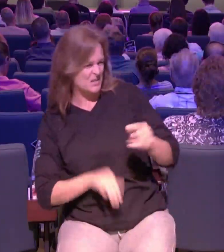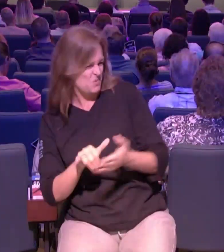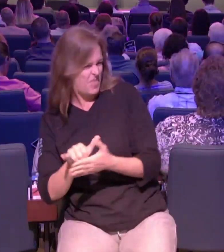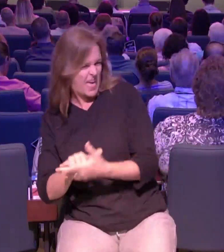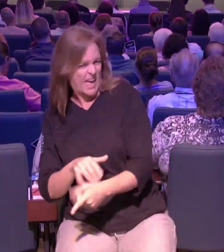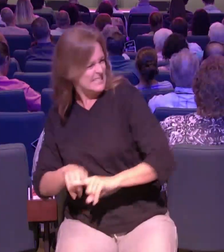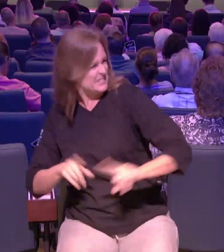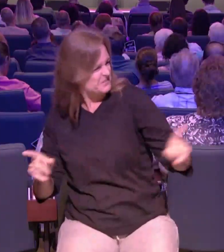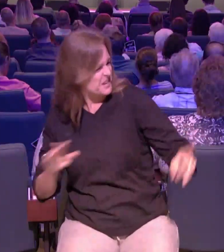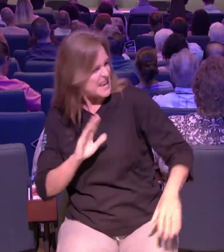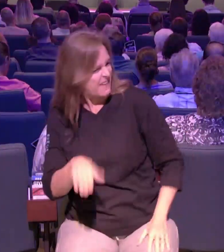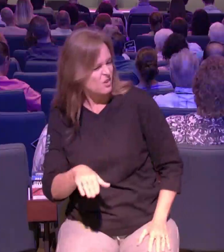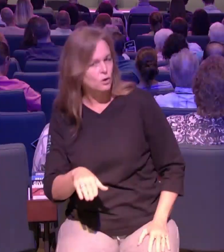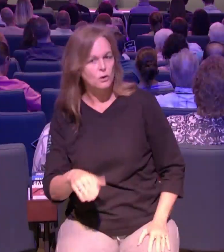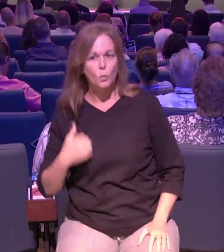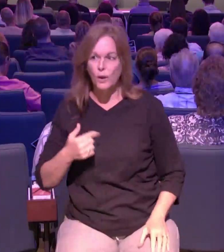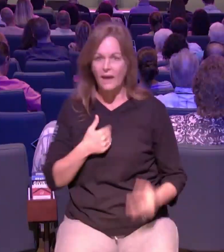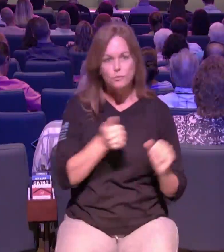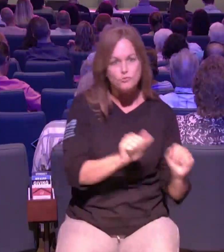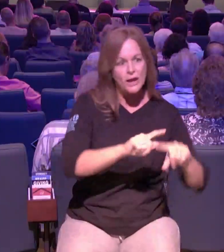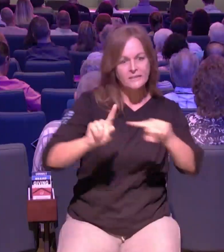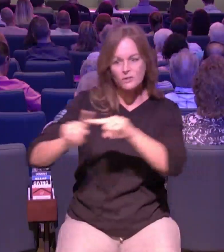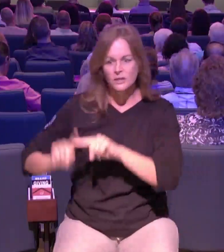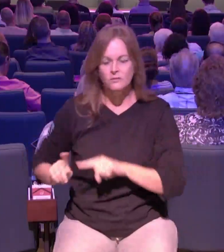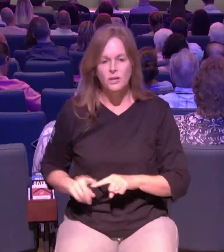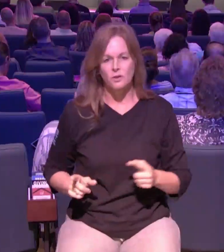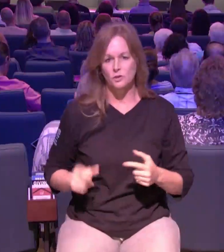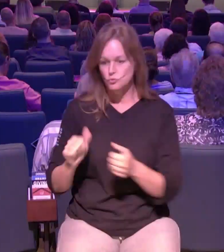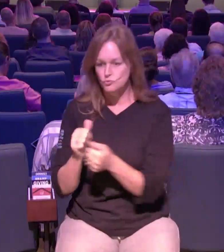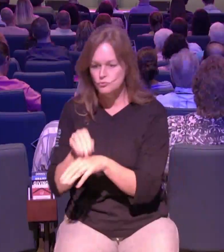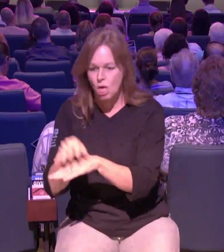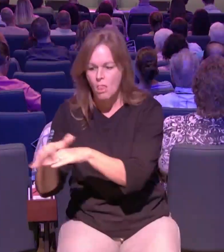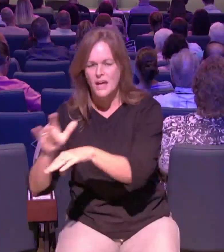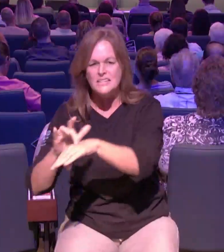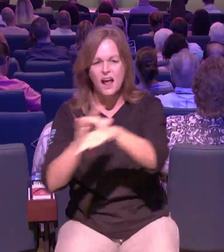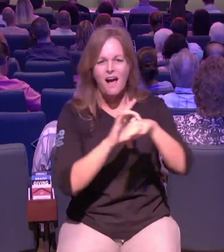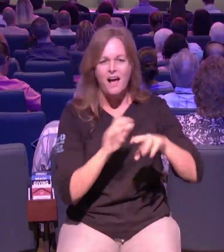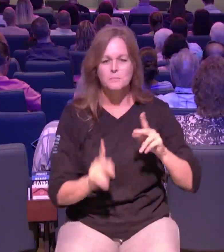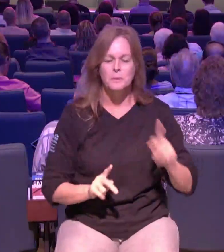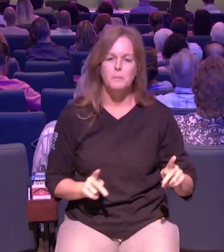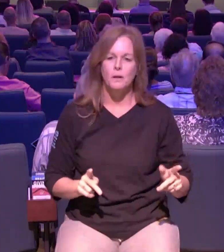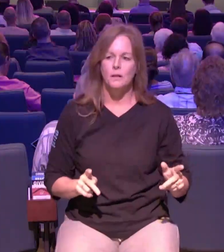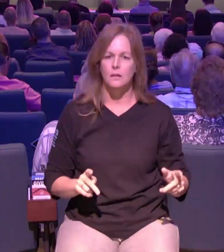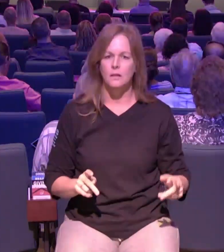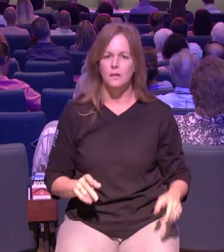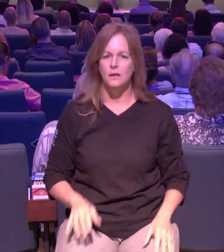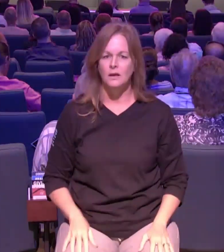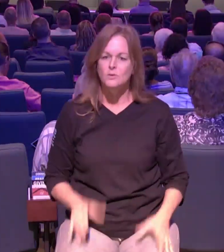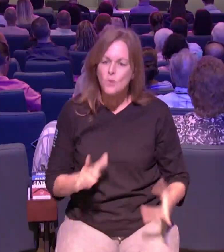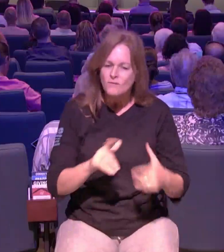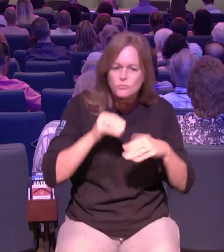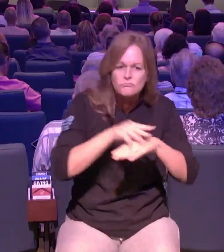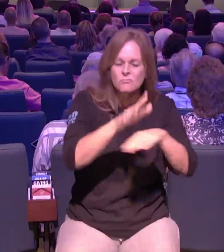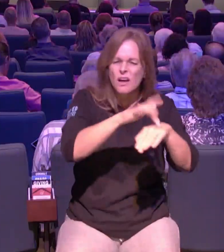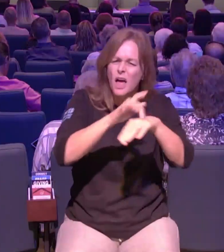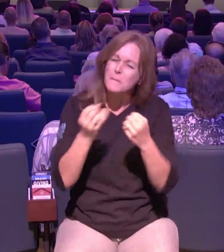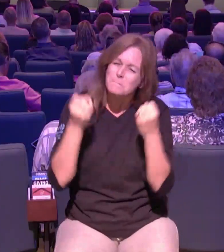places that we have never gone before see to reach people that nobody else is reaching you got to do some things that nobody else is doing